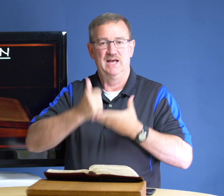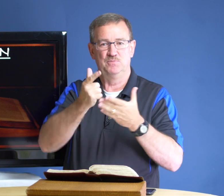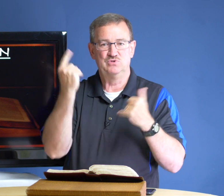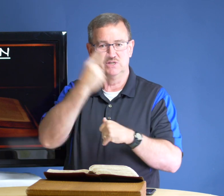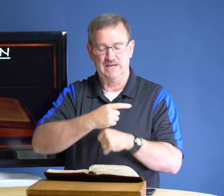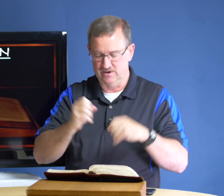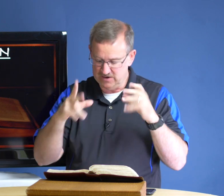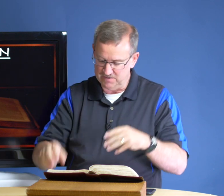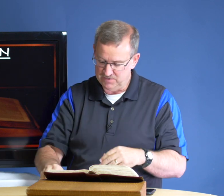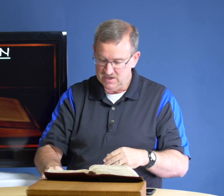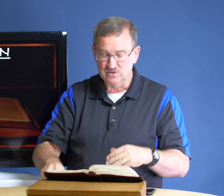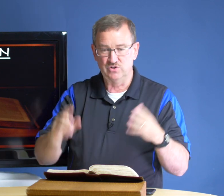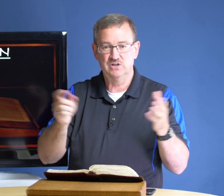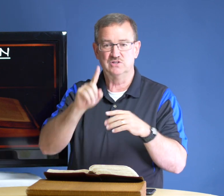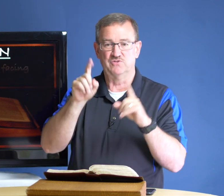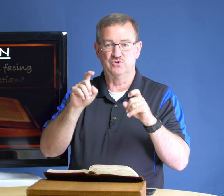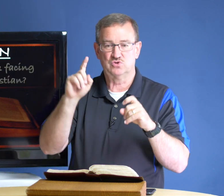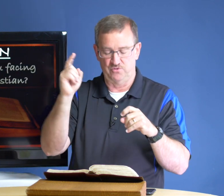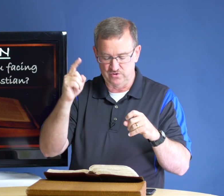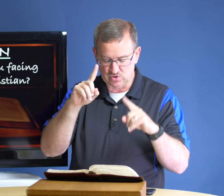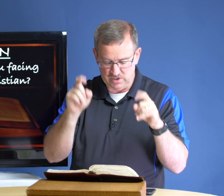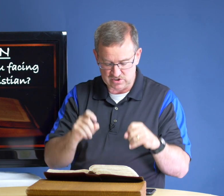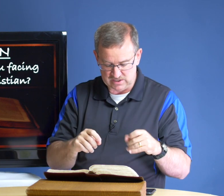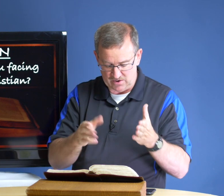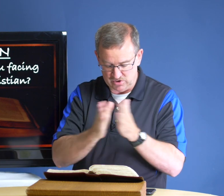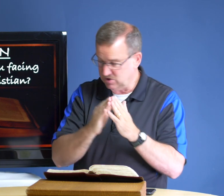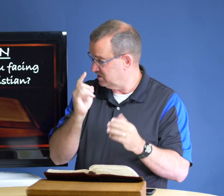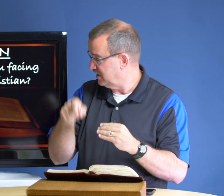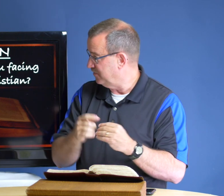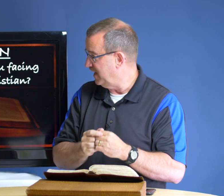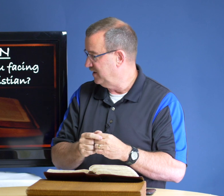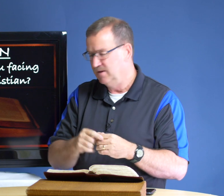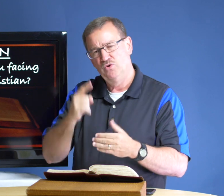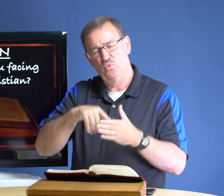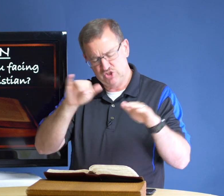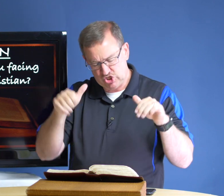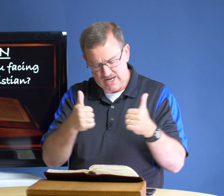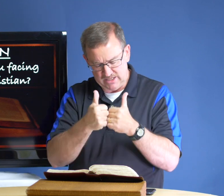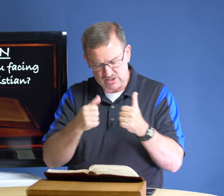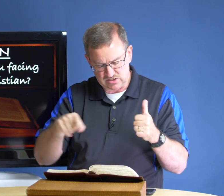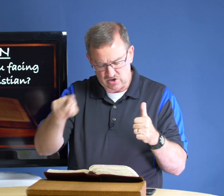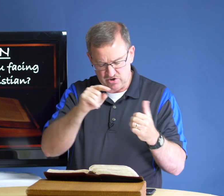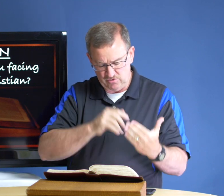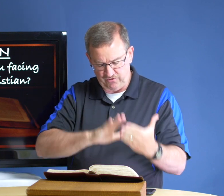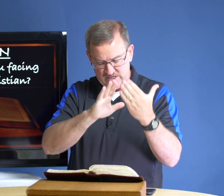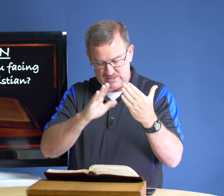help you today all right so here is the first the first question that i want you to think about what challenges are you facing